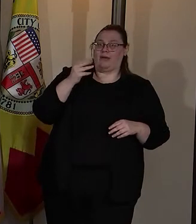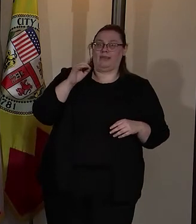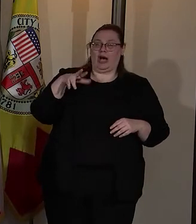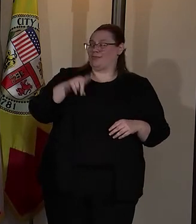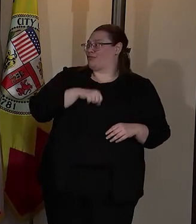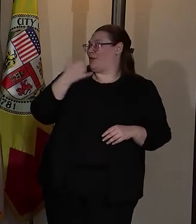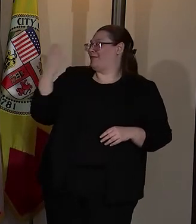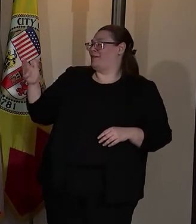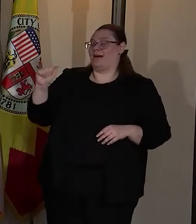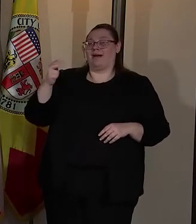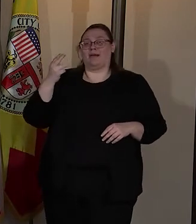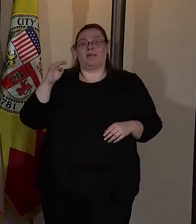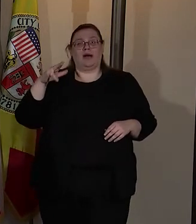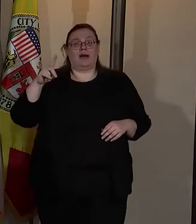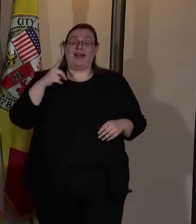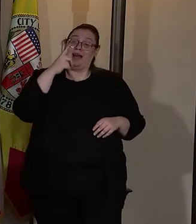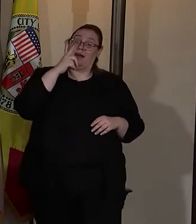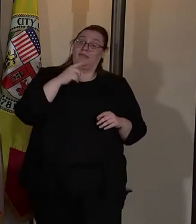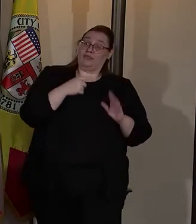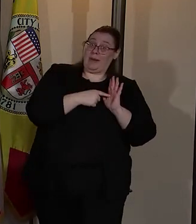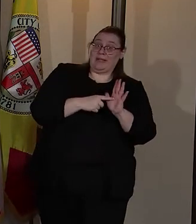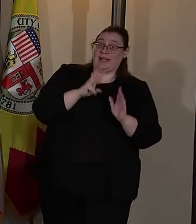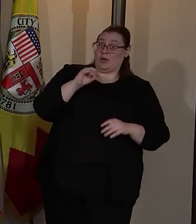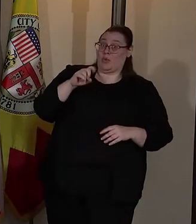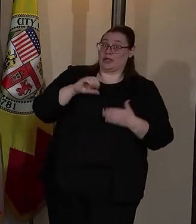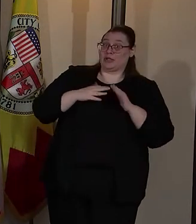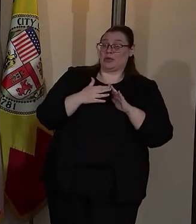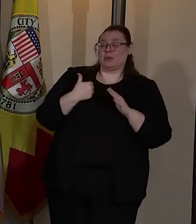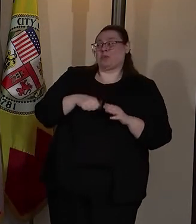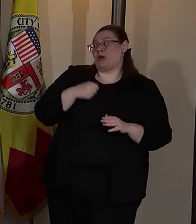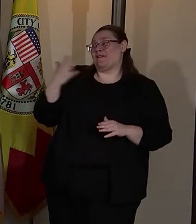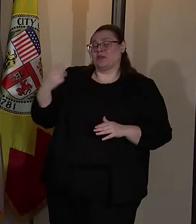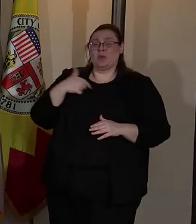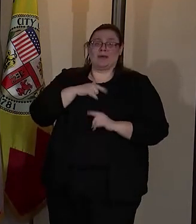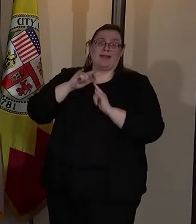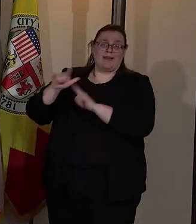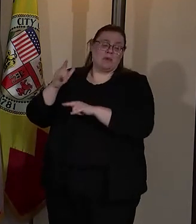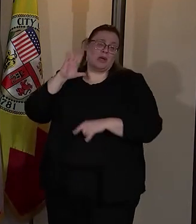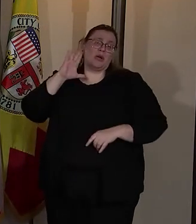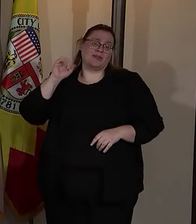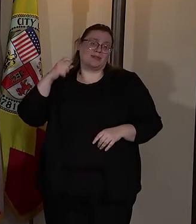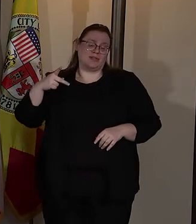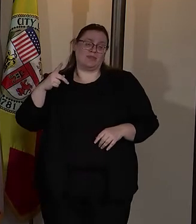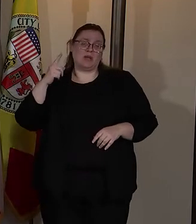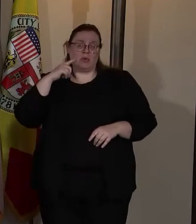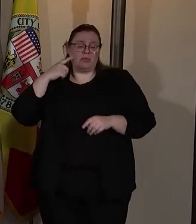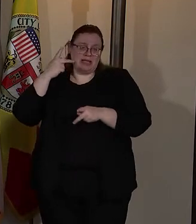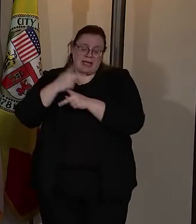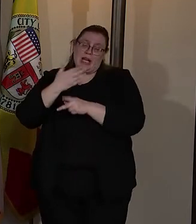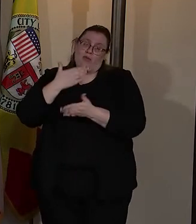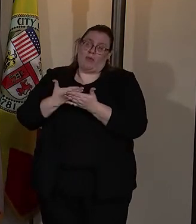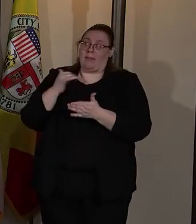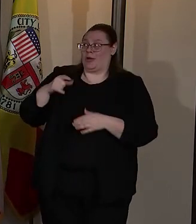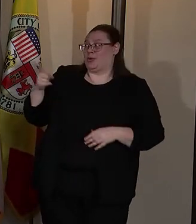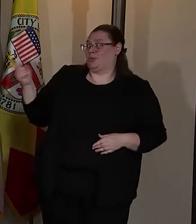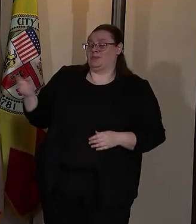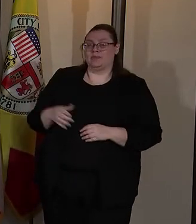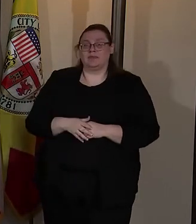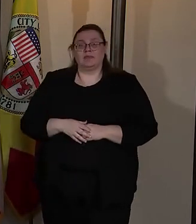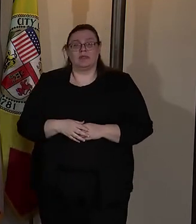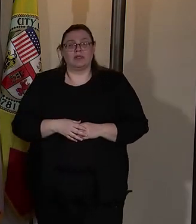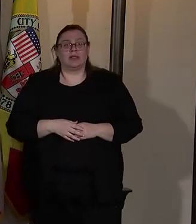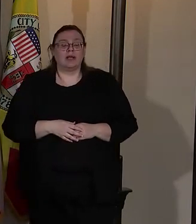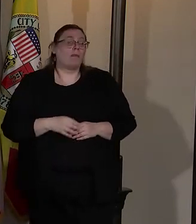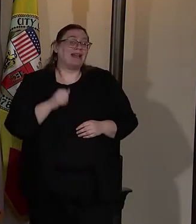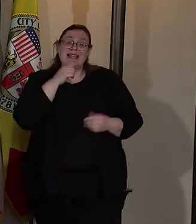You have the entire Watts community. We are so proud of you. We love you, and we know CSP will be in good care. But this is not a light